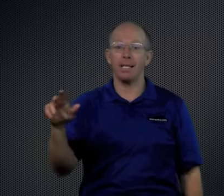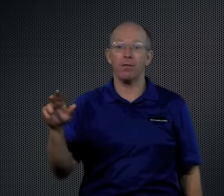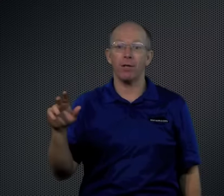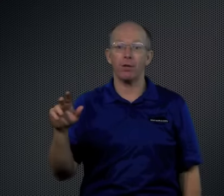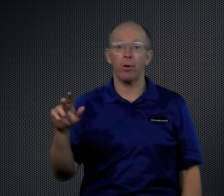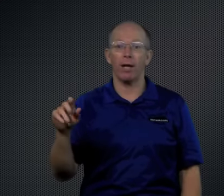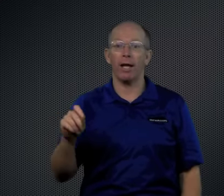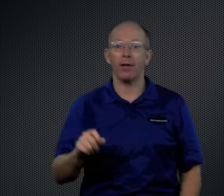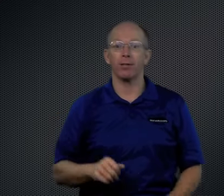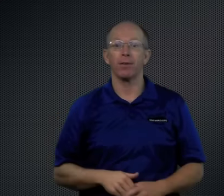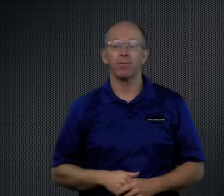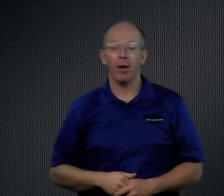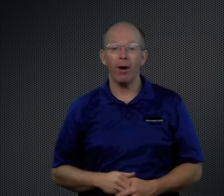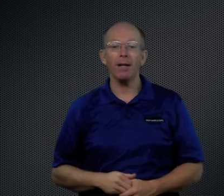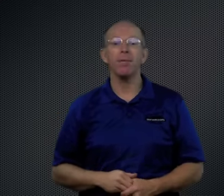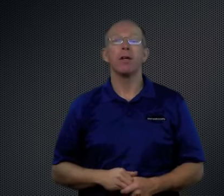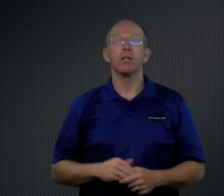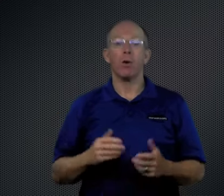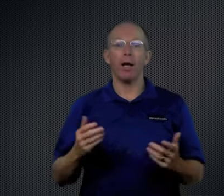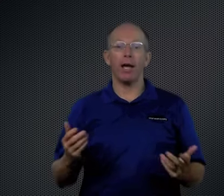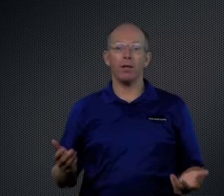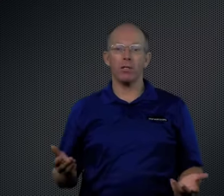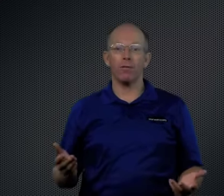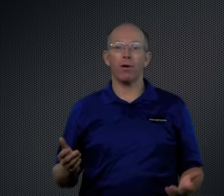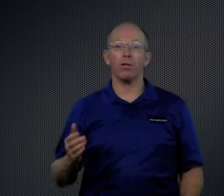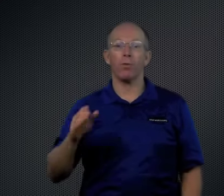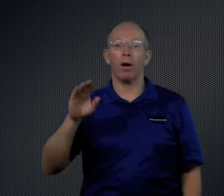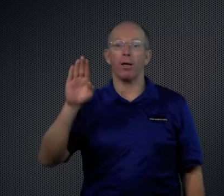individual letters. All right? So here's the first word.